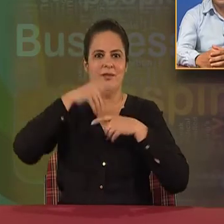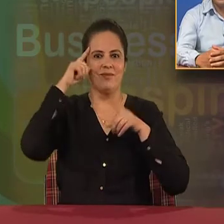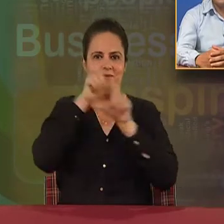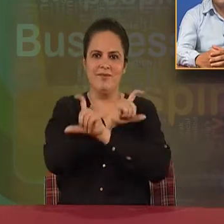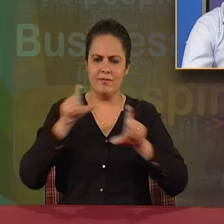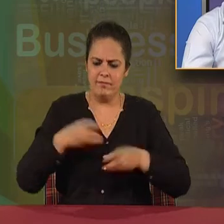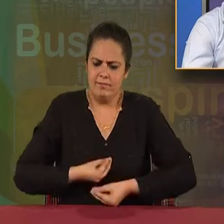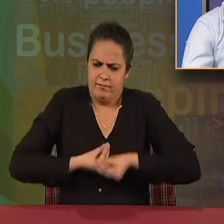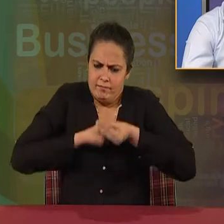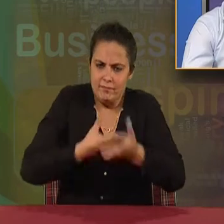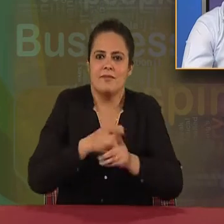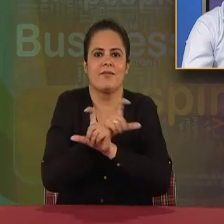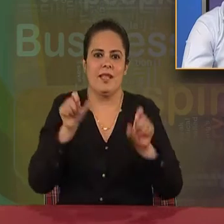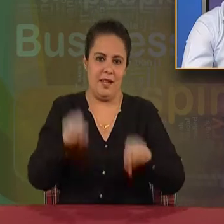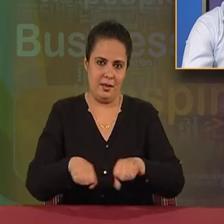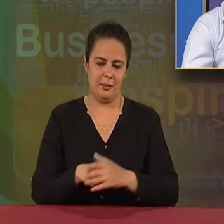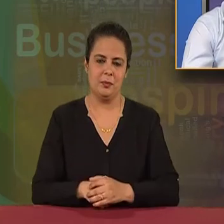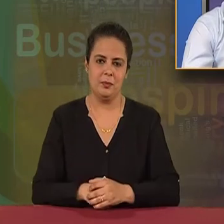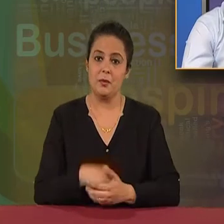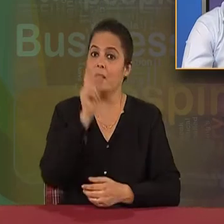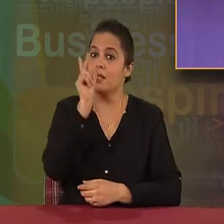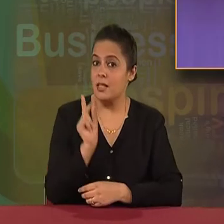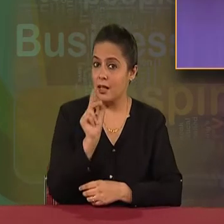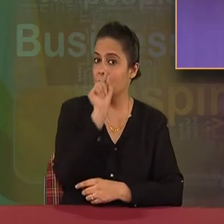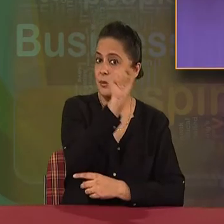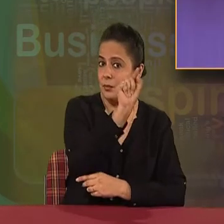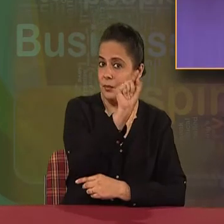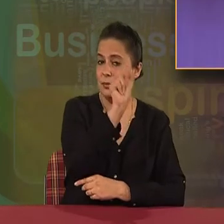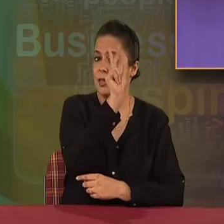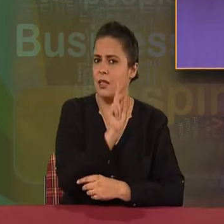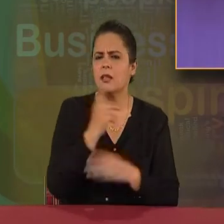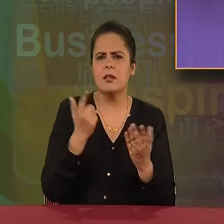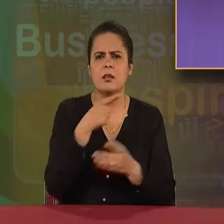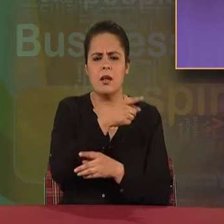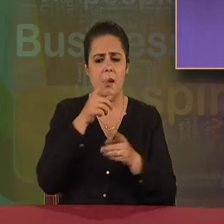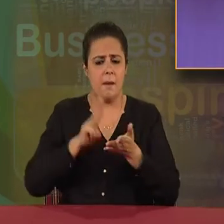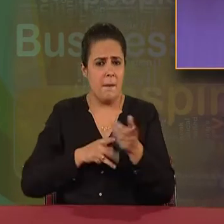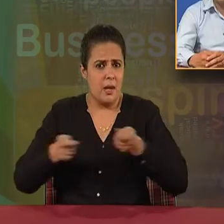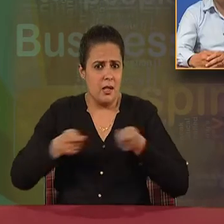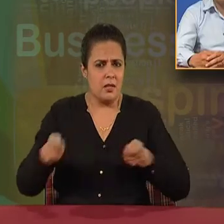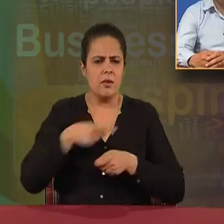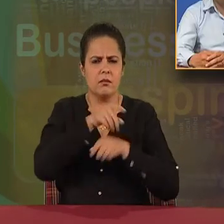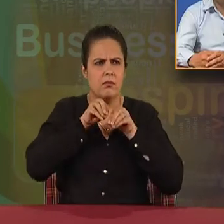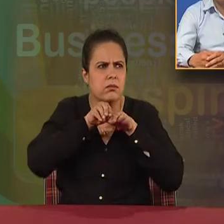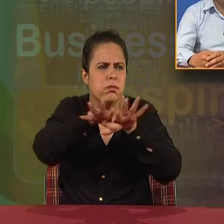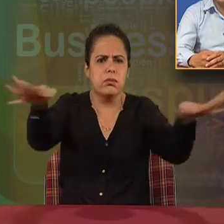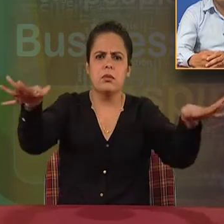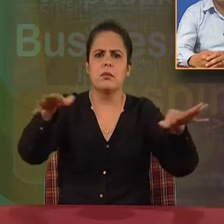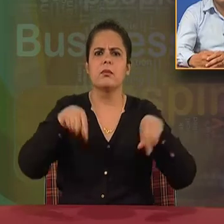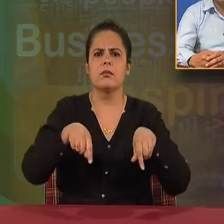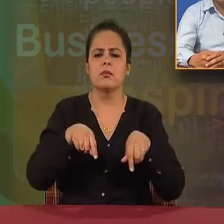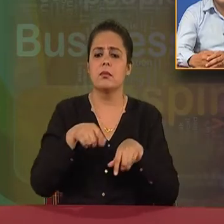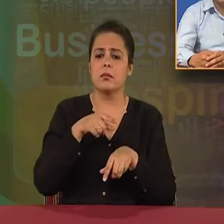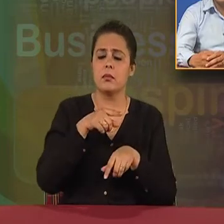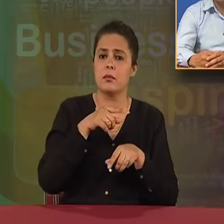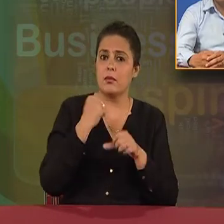level best. The second feature of management is that it is all-pervasive. The activities of management is common